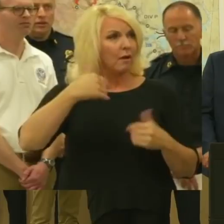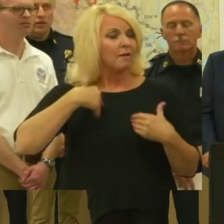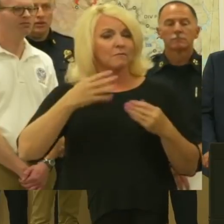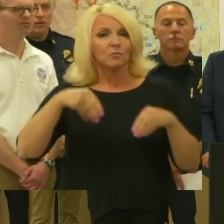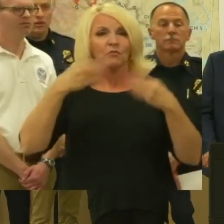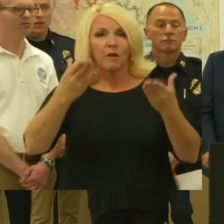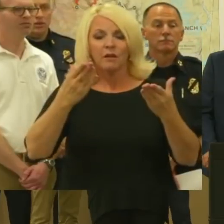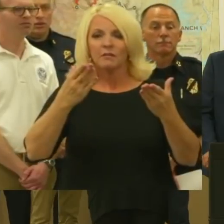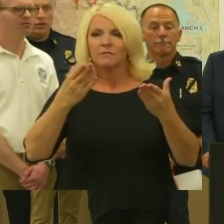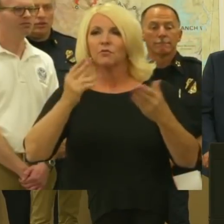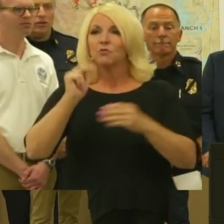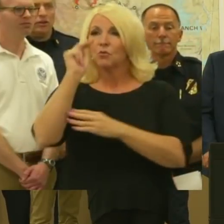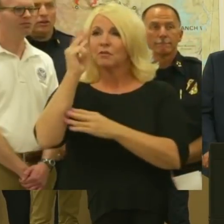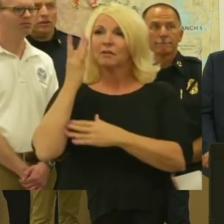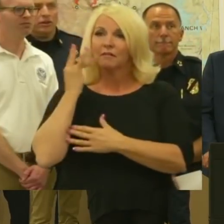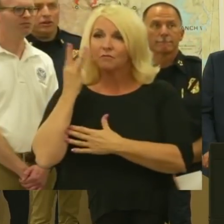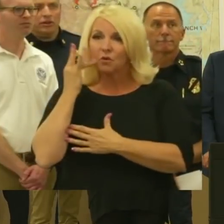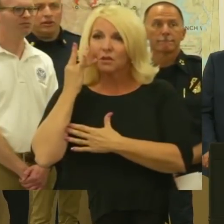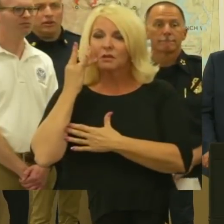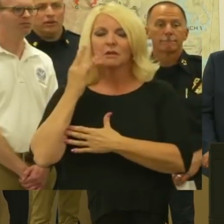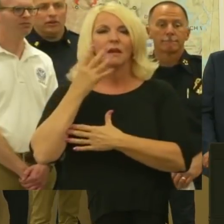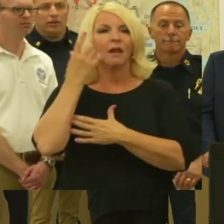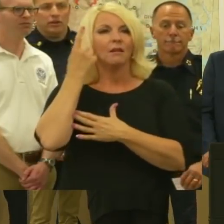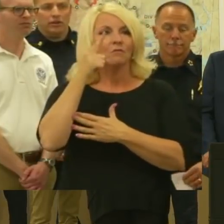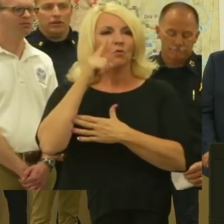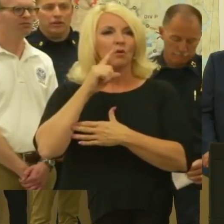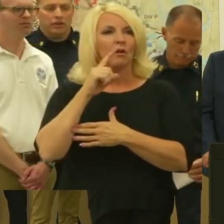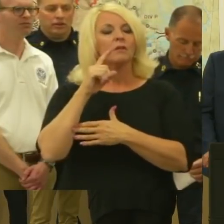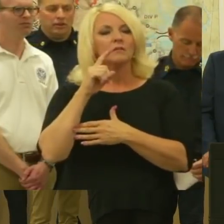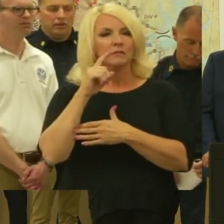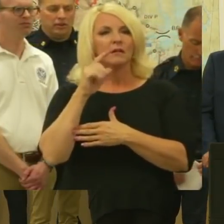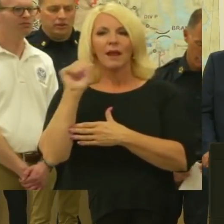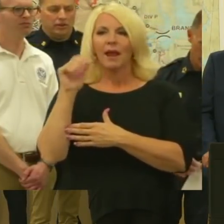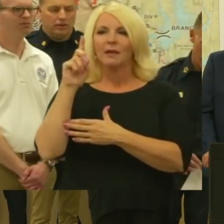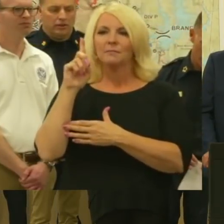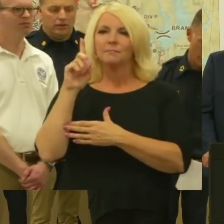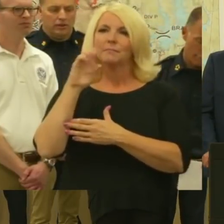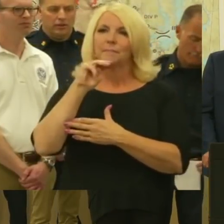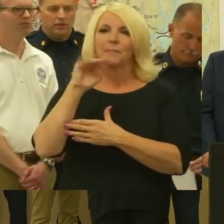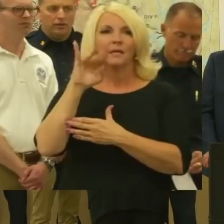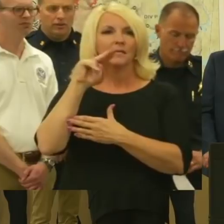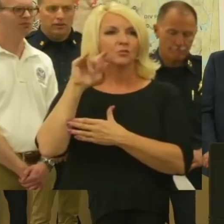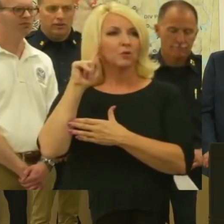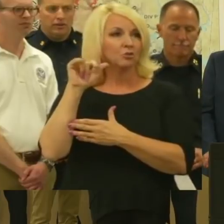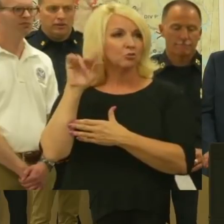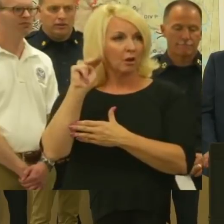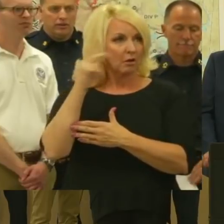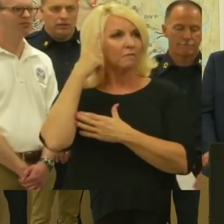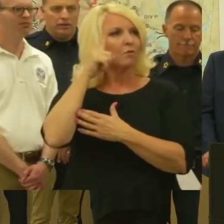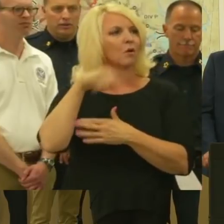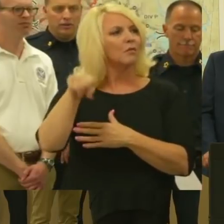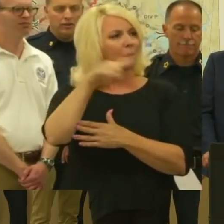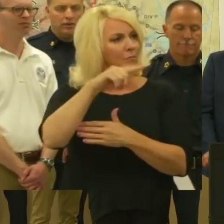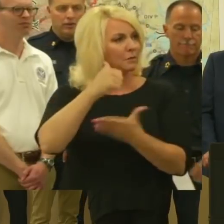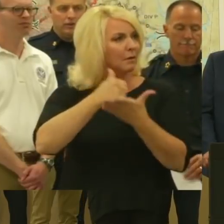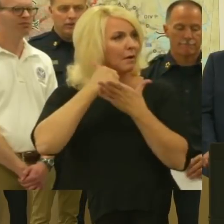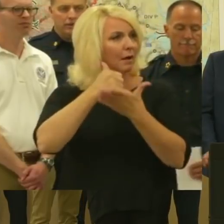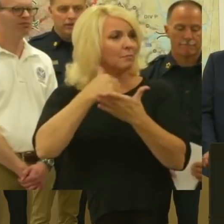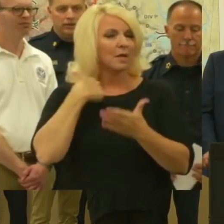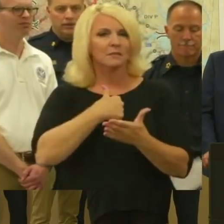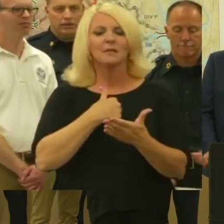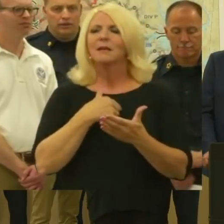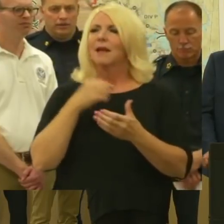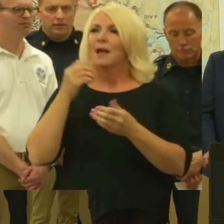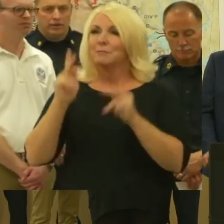the administration is showing. So I'm very proud of how these communities come together right down to people helping feed each other and clothe each other.